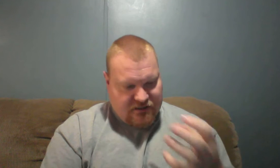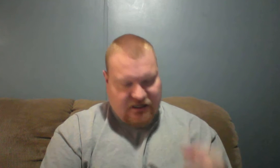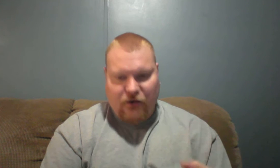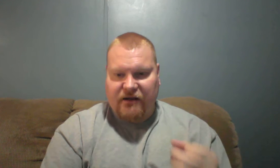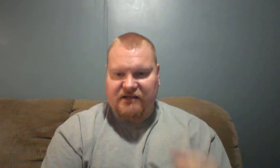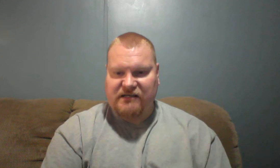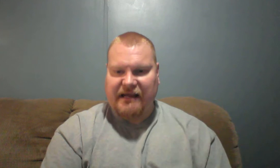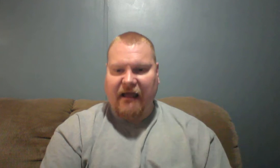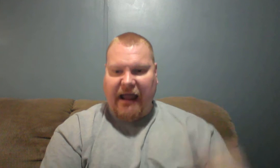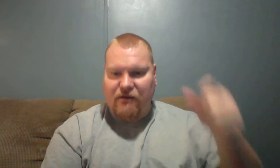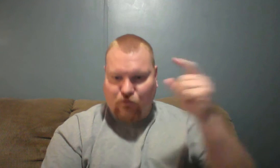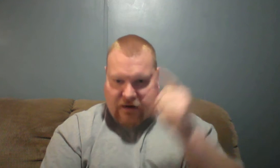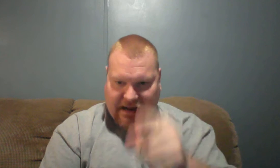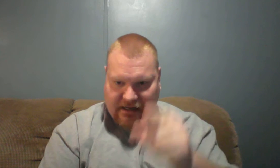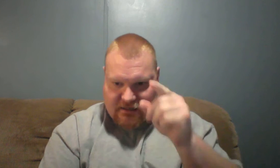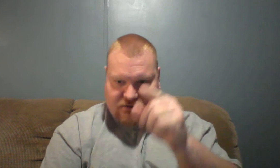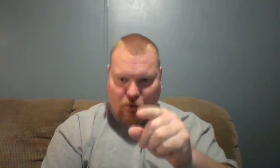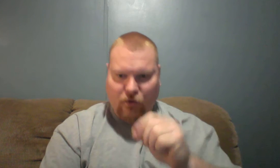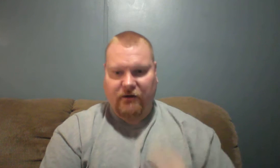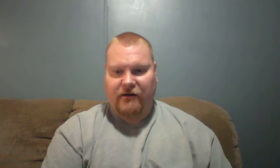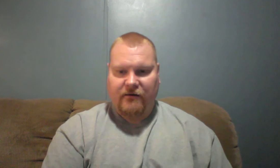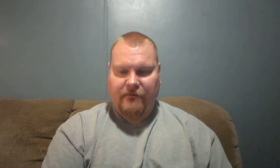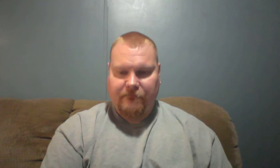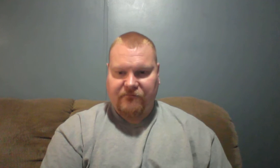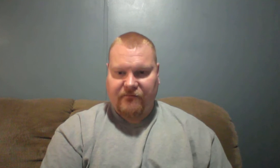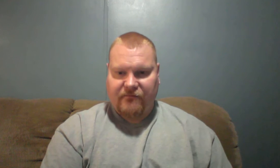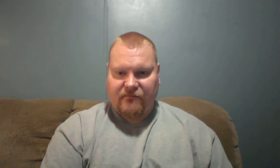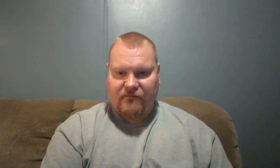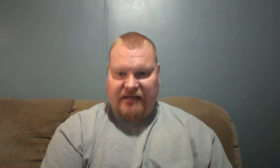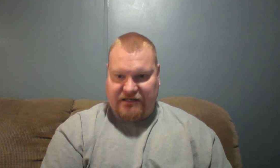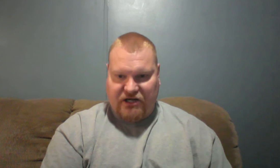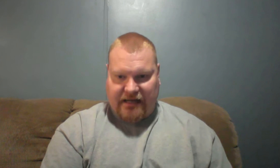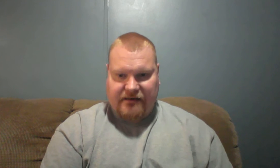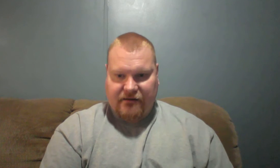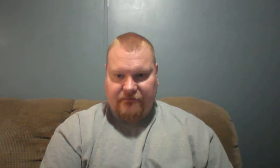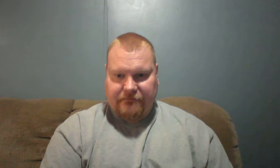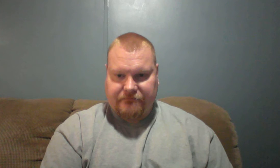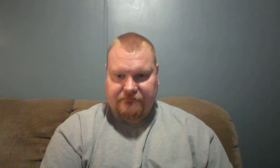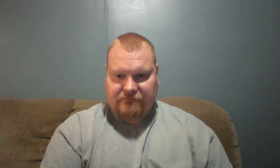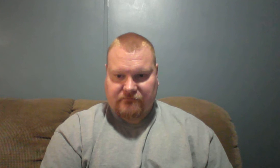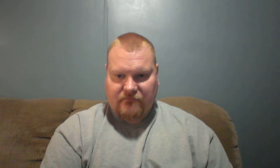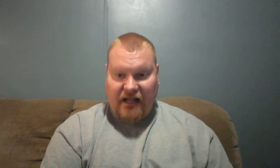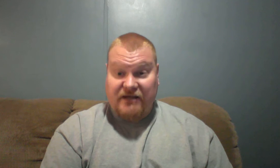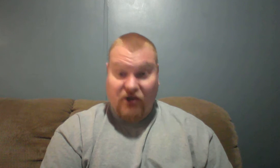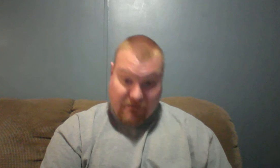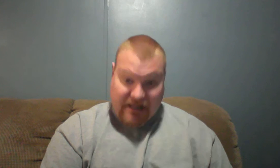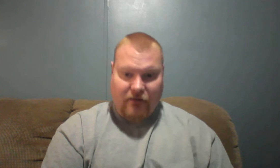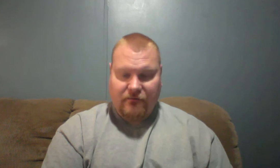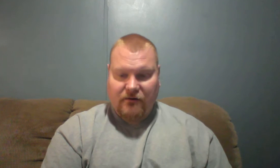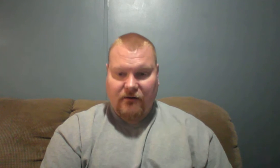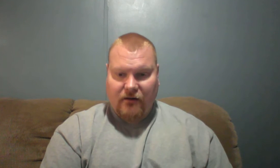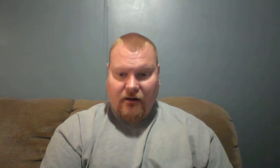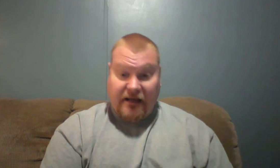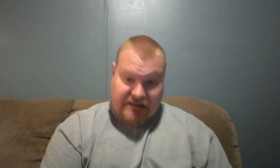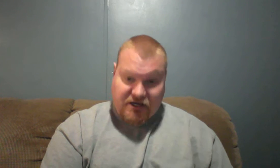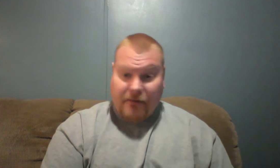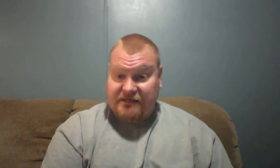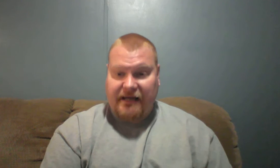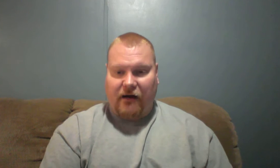stone in the sling and ran toward that giant and took him down and then chopped his head off